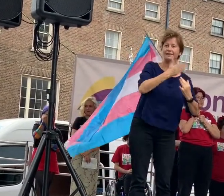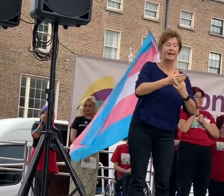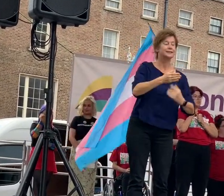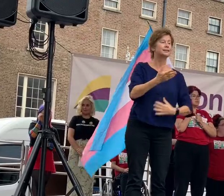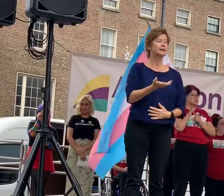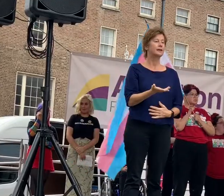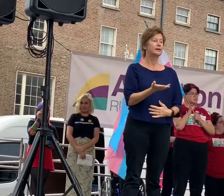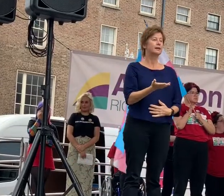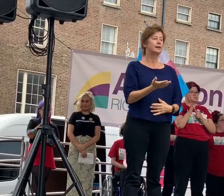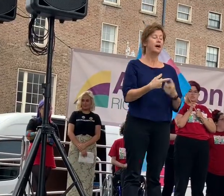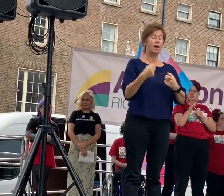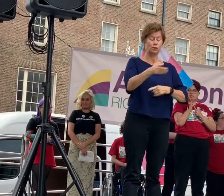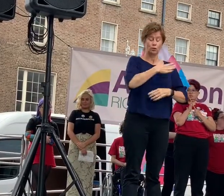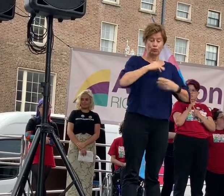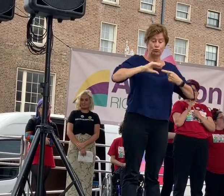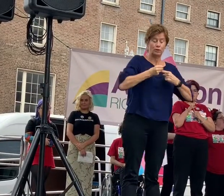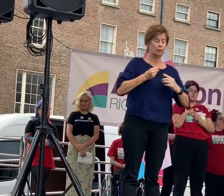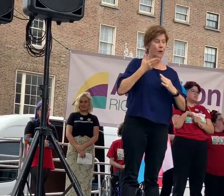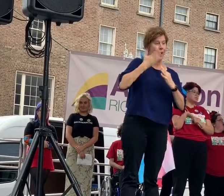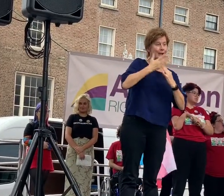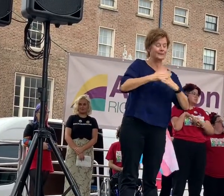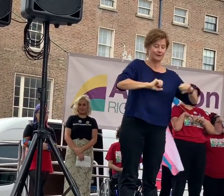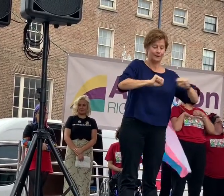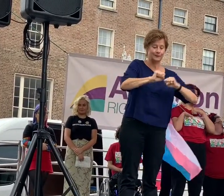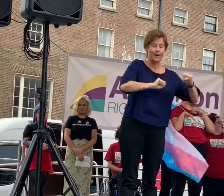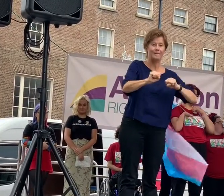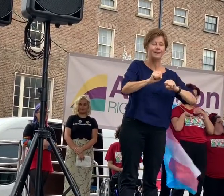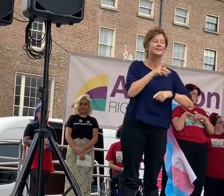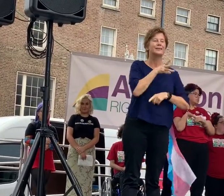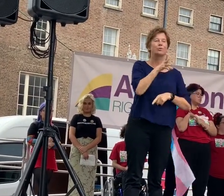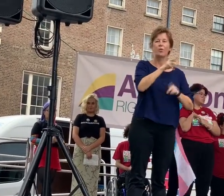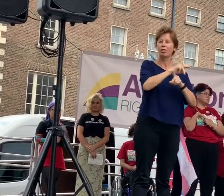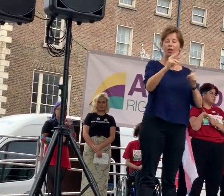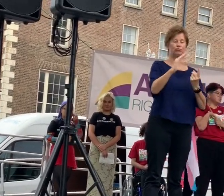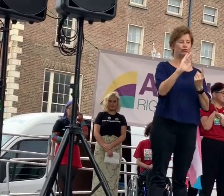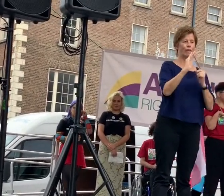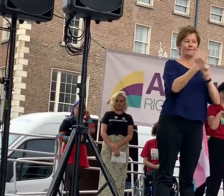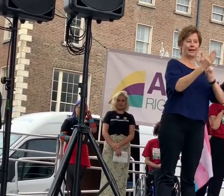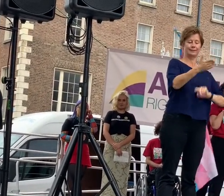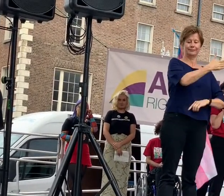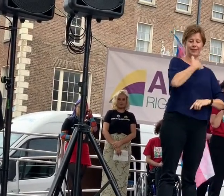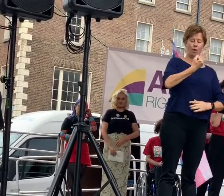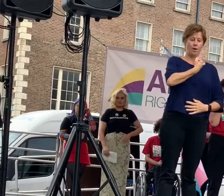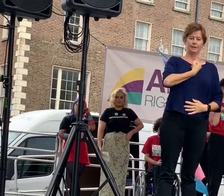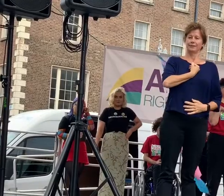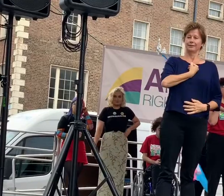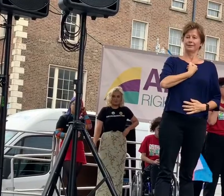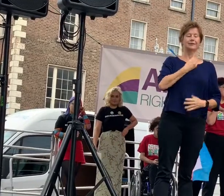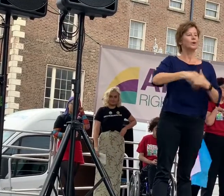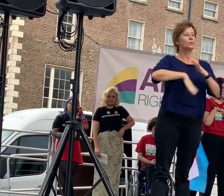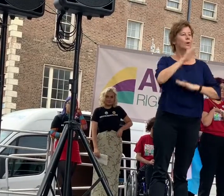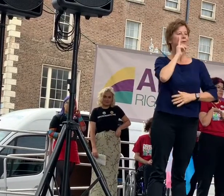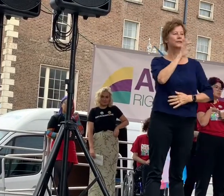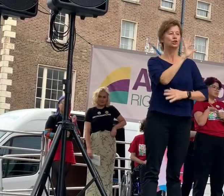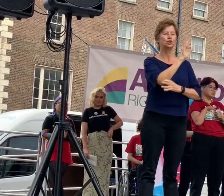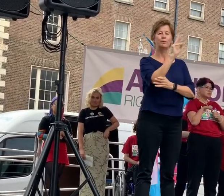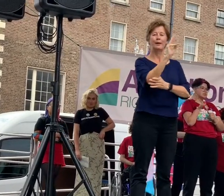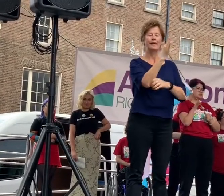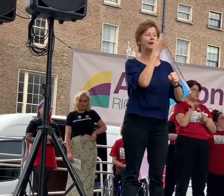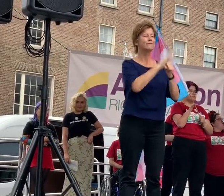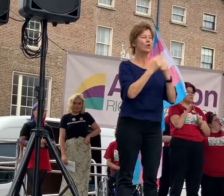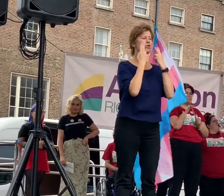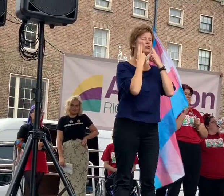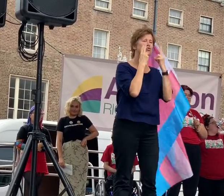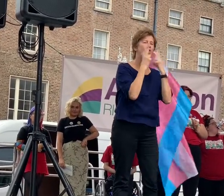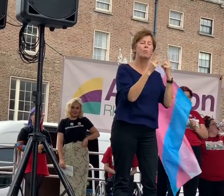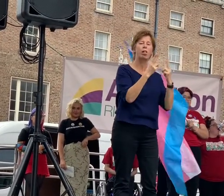believe us when we tell them our identities. We go to GPs with routine conditions and are refused treatment because we are